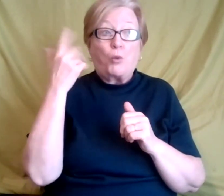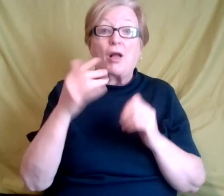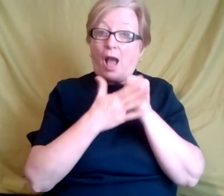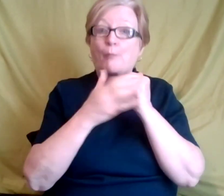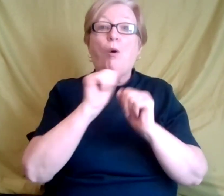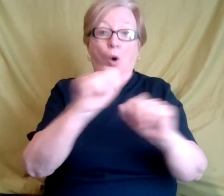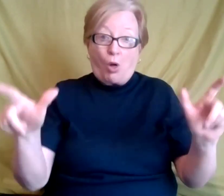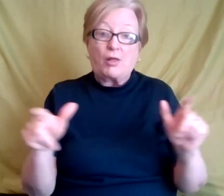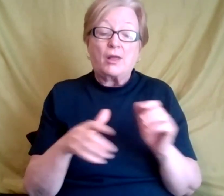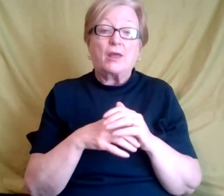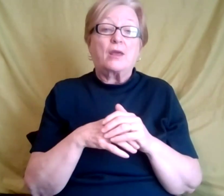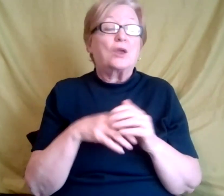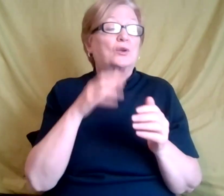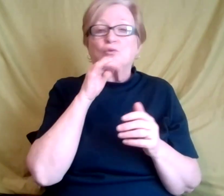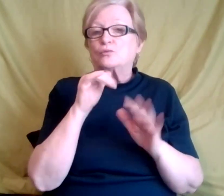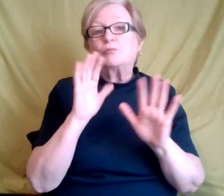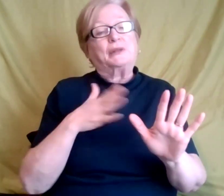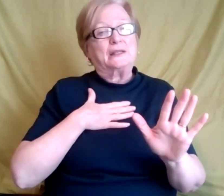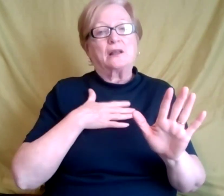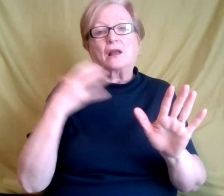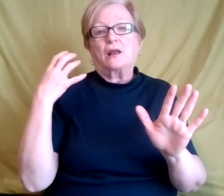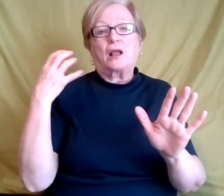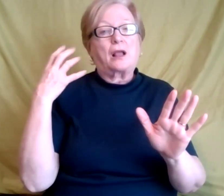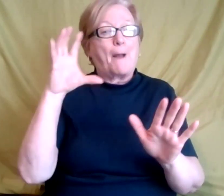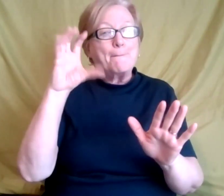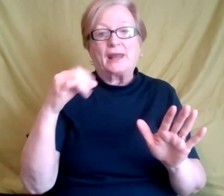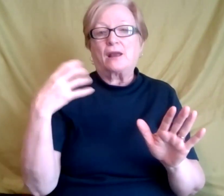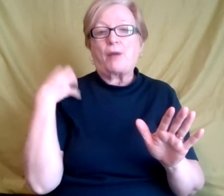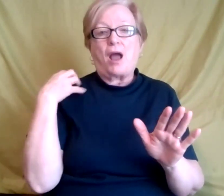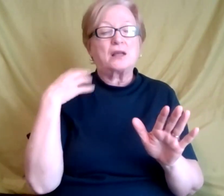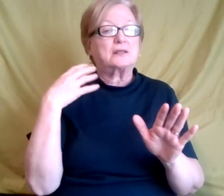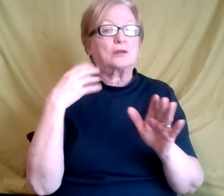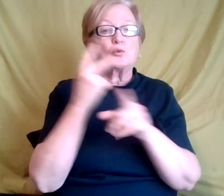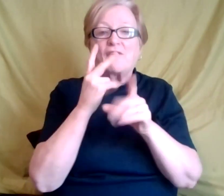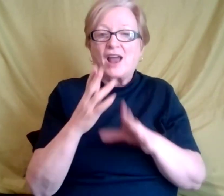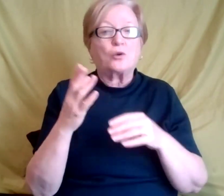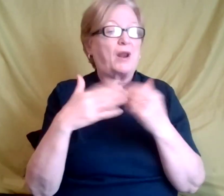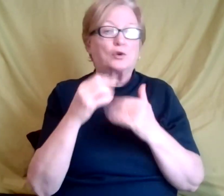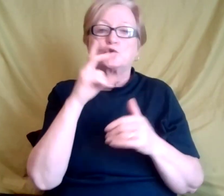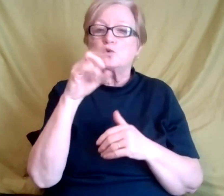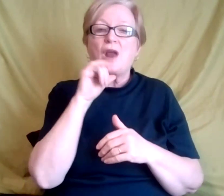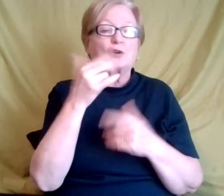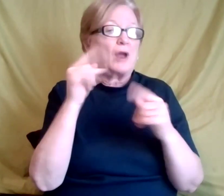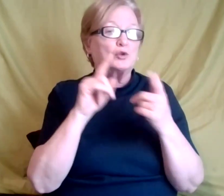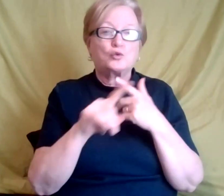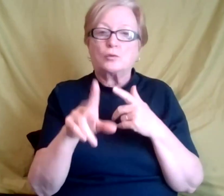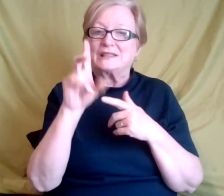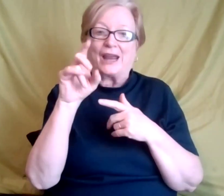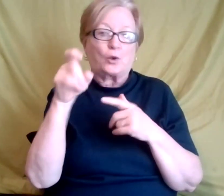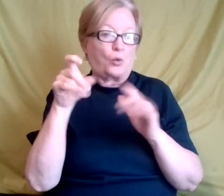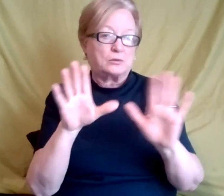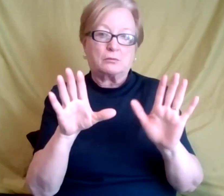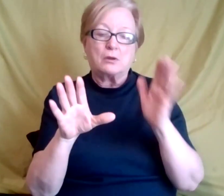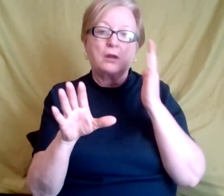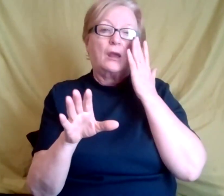do not try to diagnose and you cannot just say, Hey, you know, I was just kind of watching or observing.